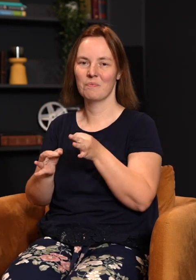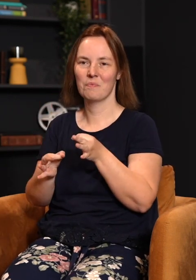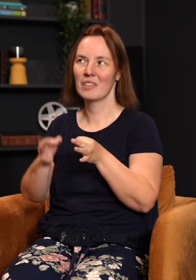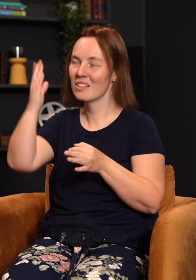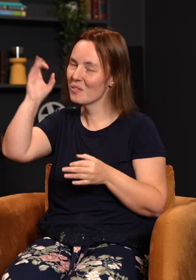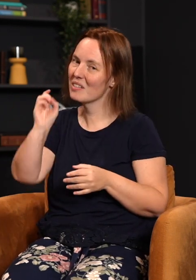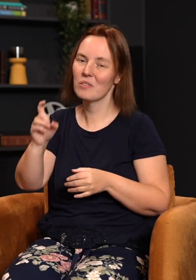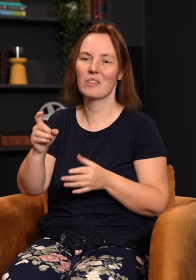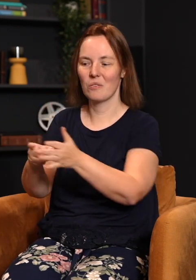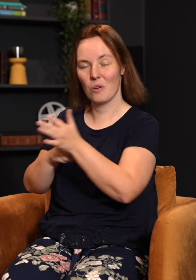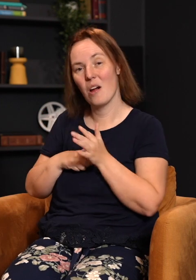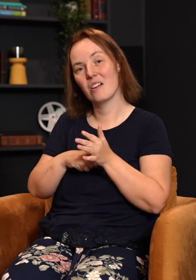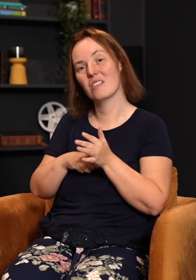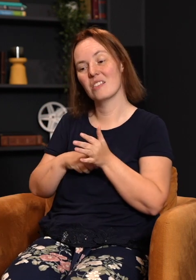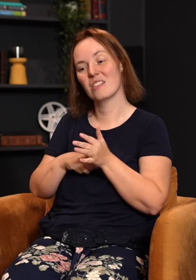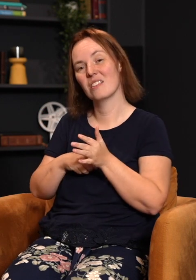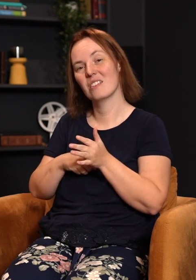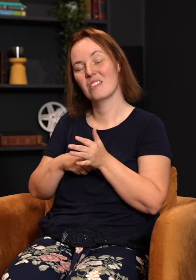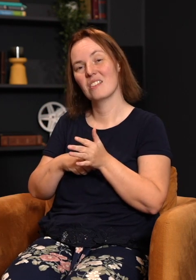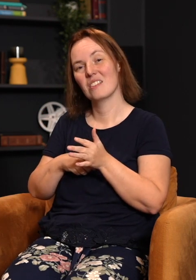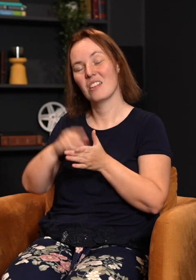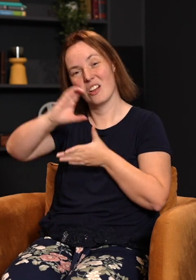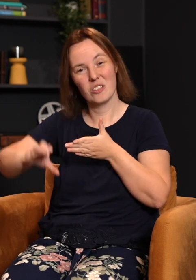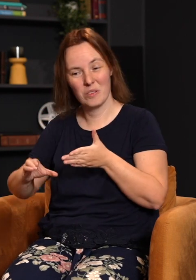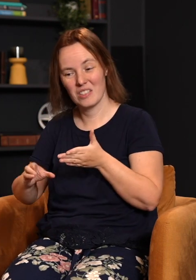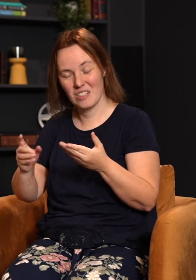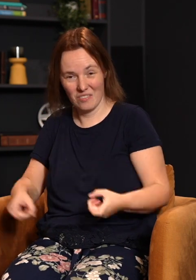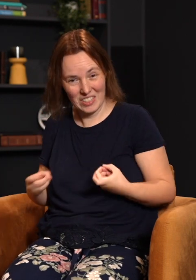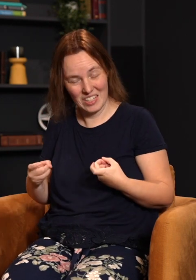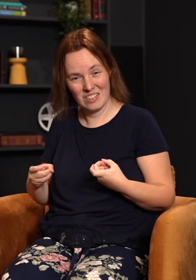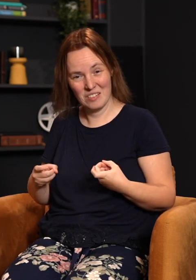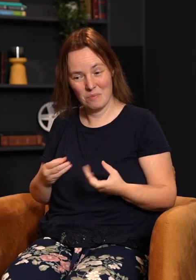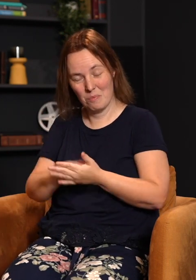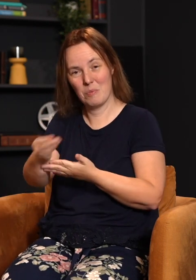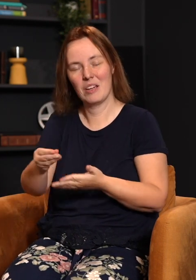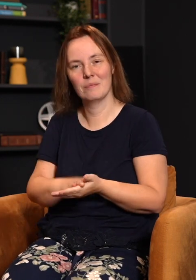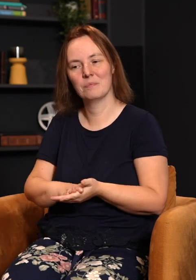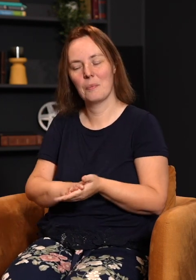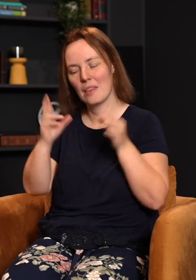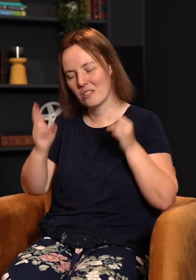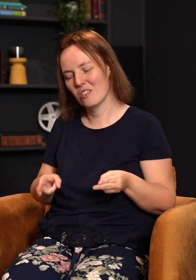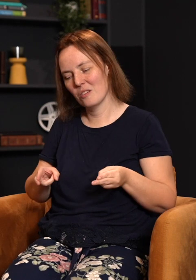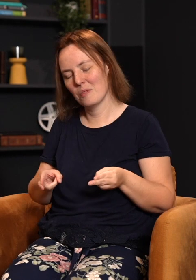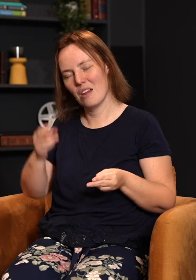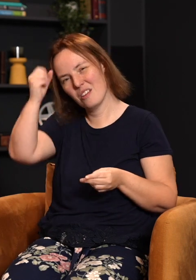He has to require that the penalty for that sin be paid. Now, again, in our humanness, we tend to think, you know,